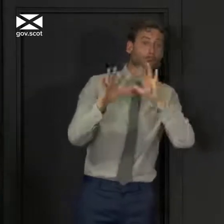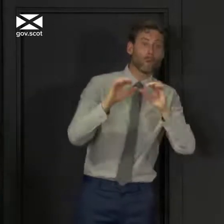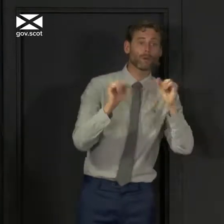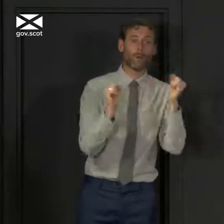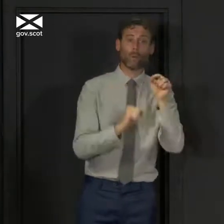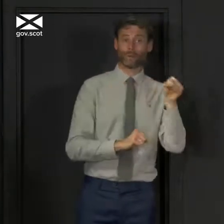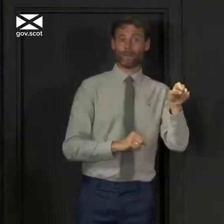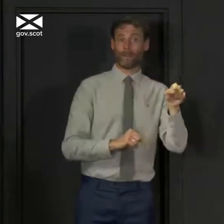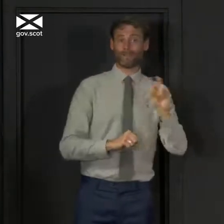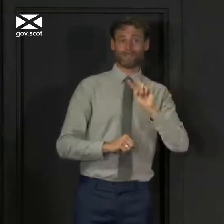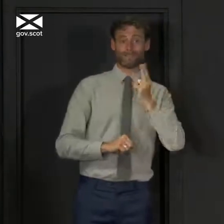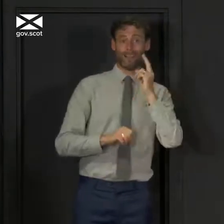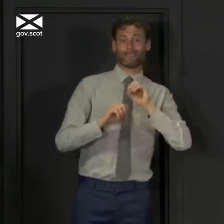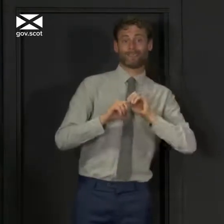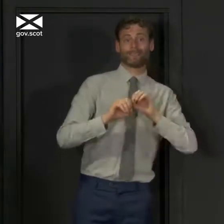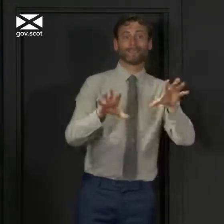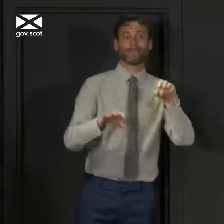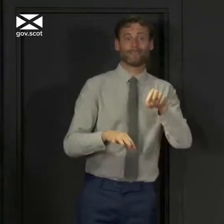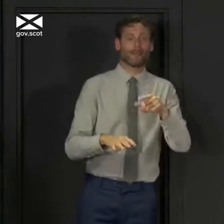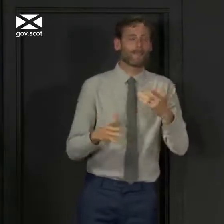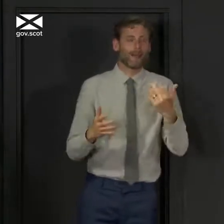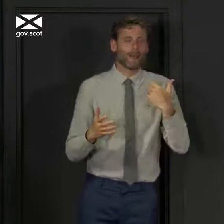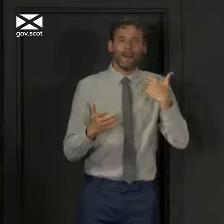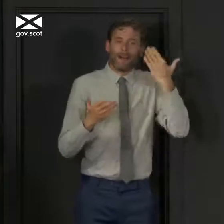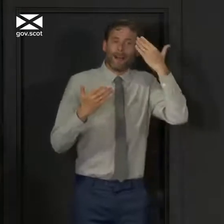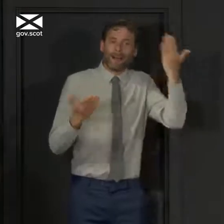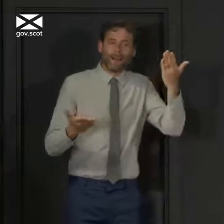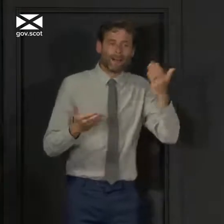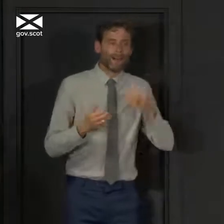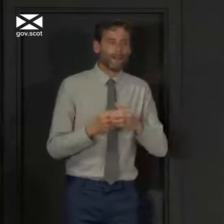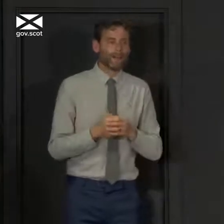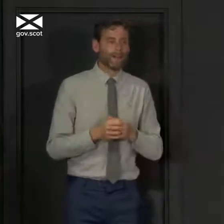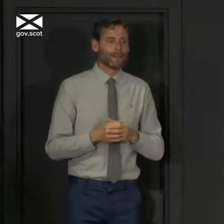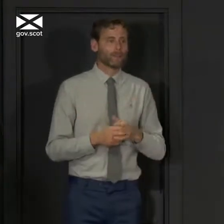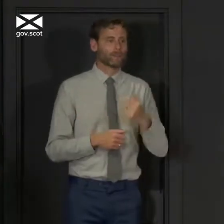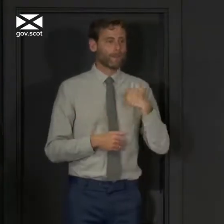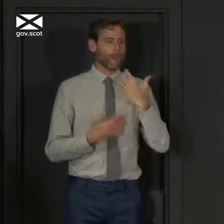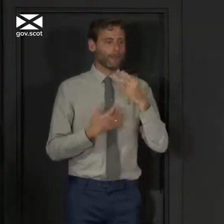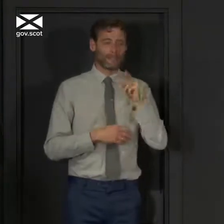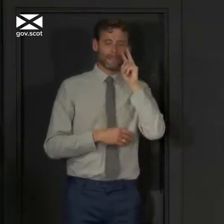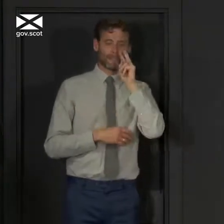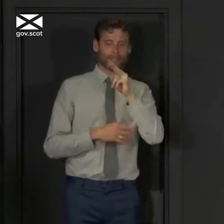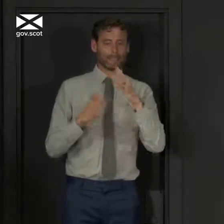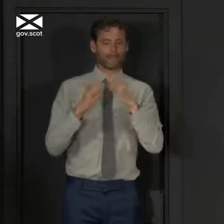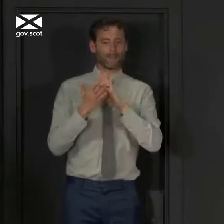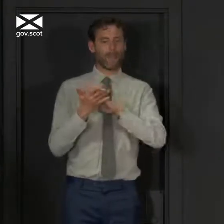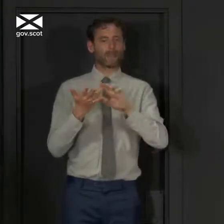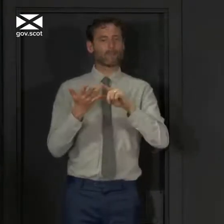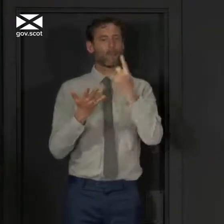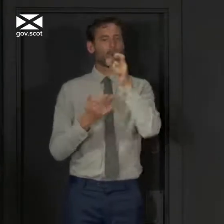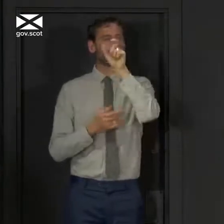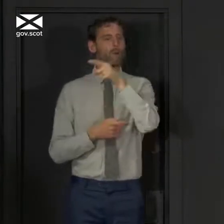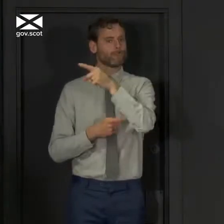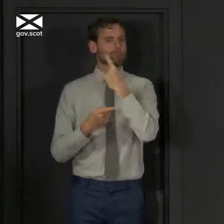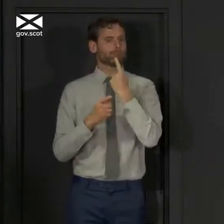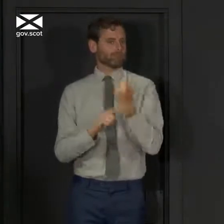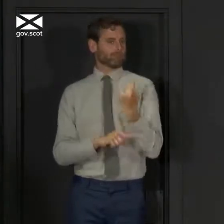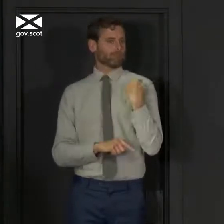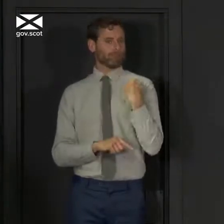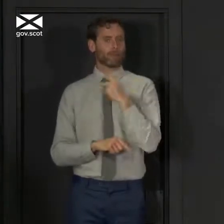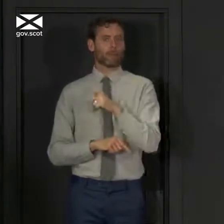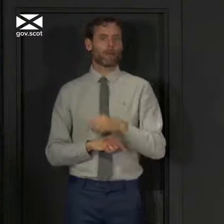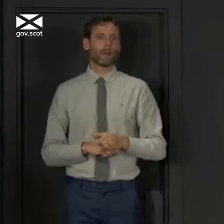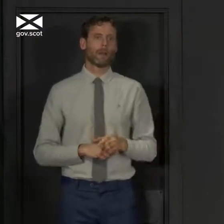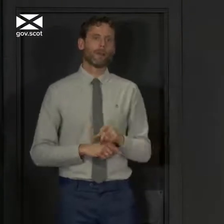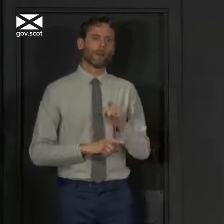aspects of that. The one thing I would say, though, and I think it's really important, I saw somebody from the WHO make this point the other day, that people